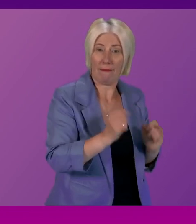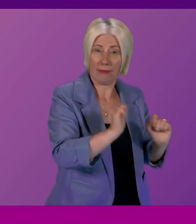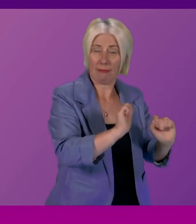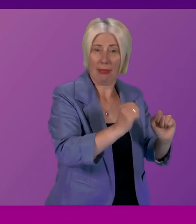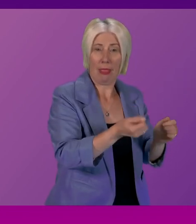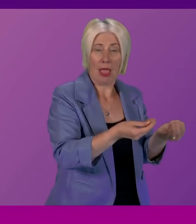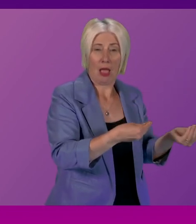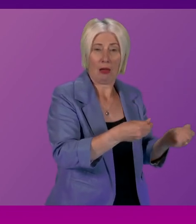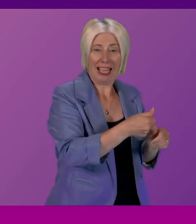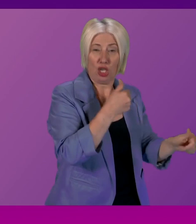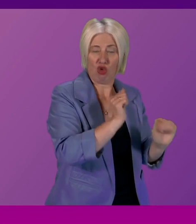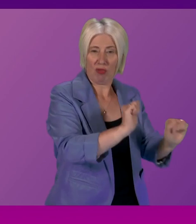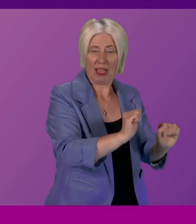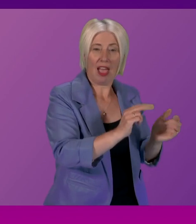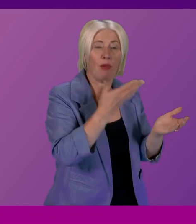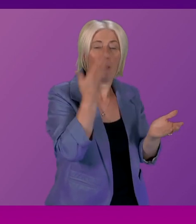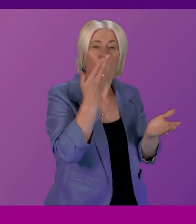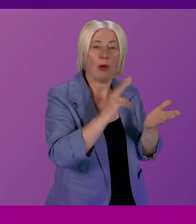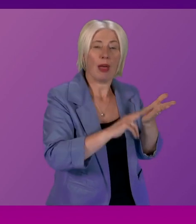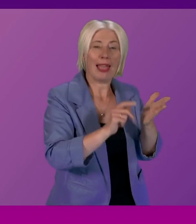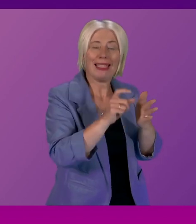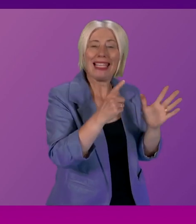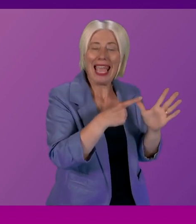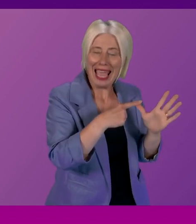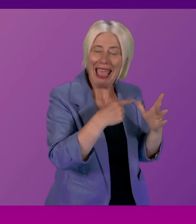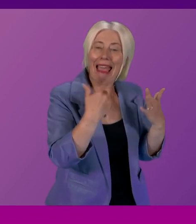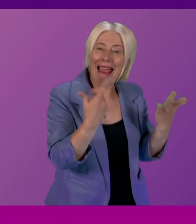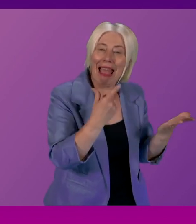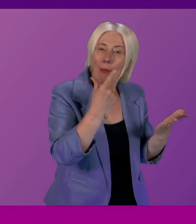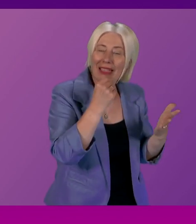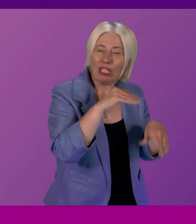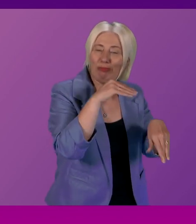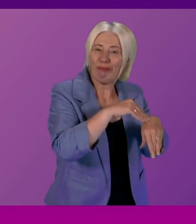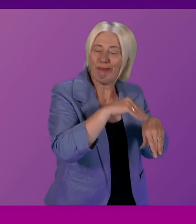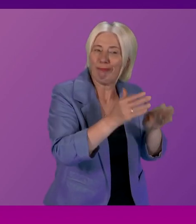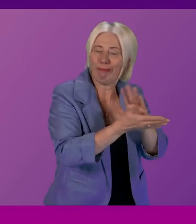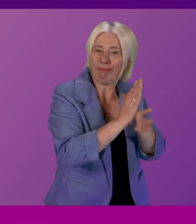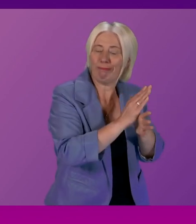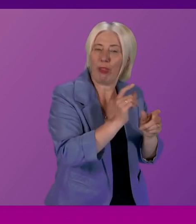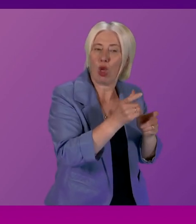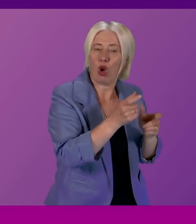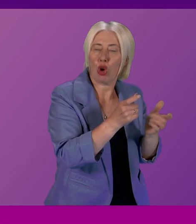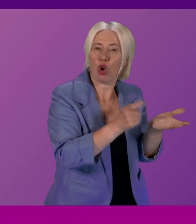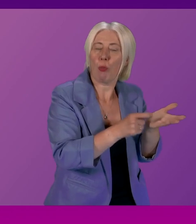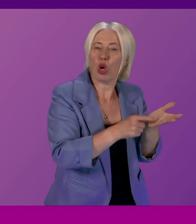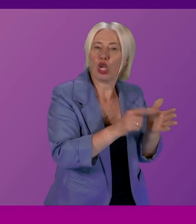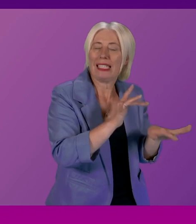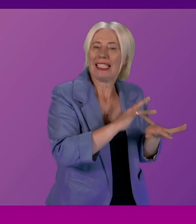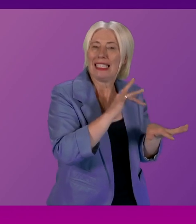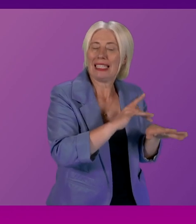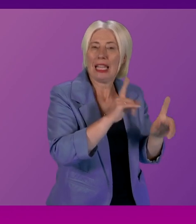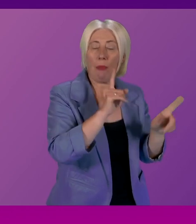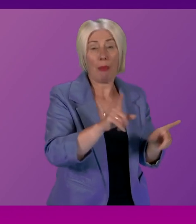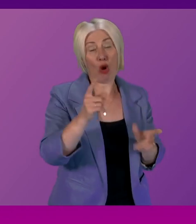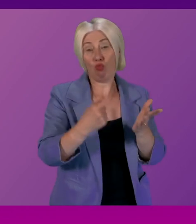and if the NDA wasn't there then that would potentially jeopardise that commercial sensitivity but I think the points that Rachel Leonard